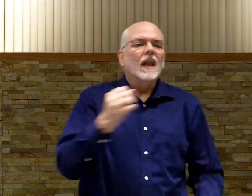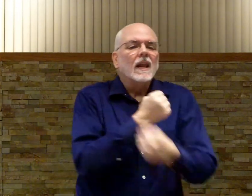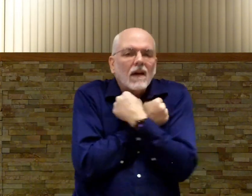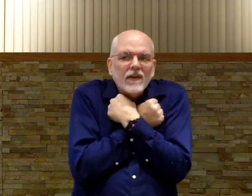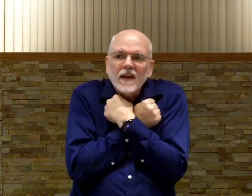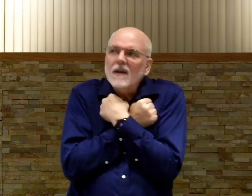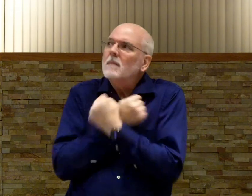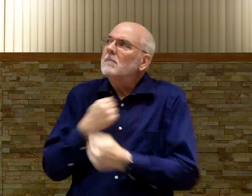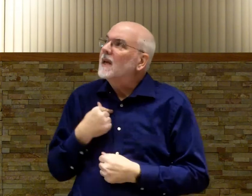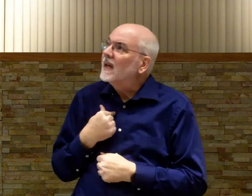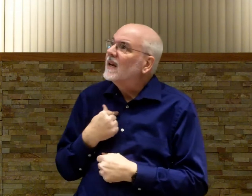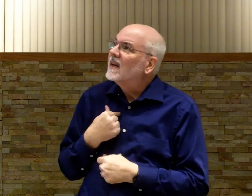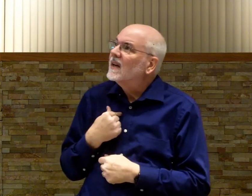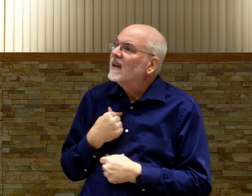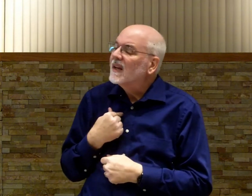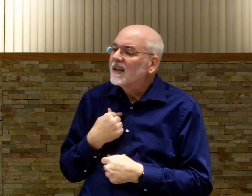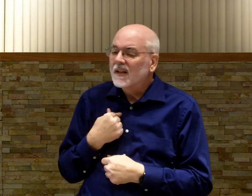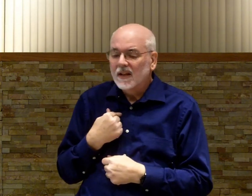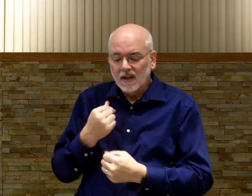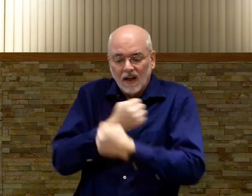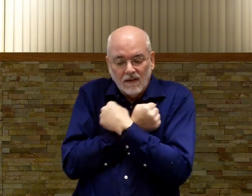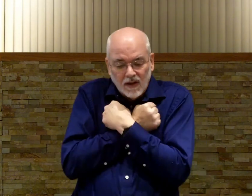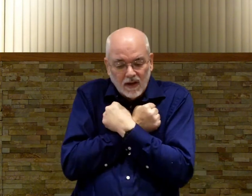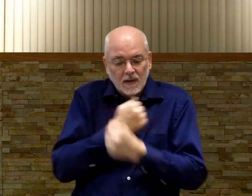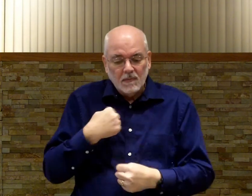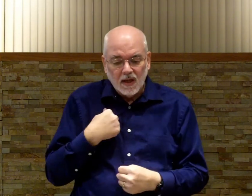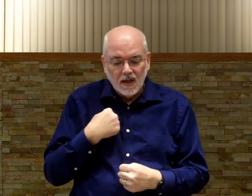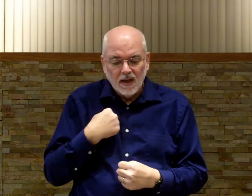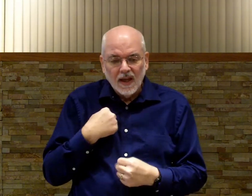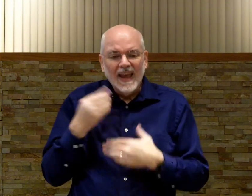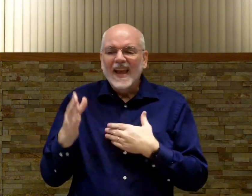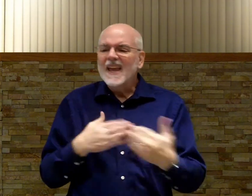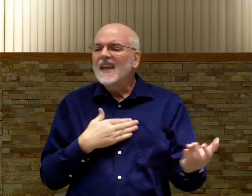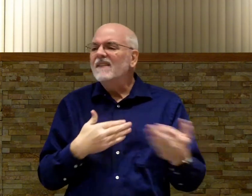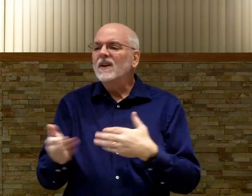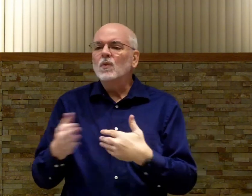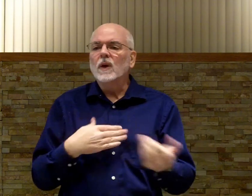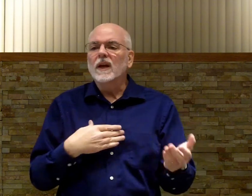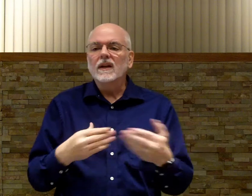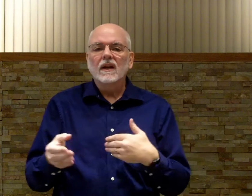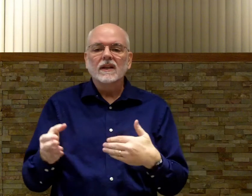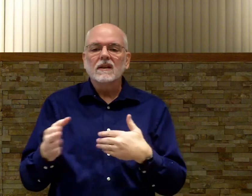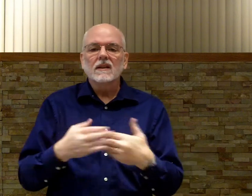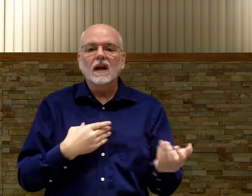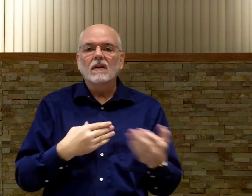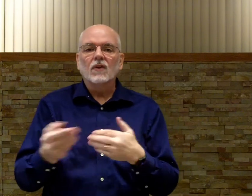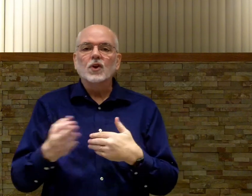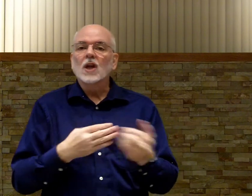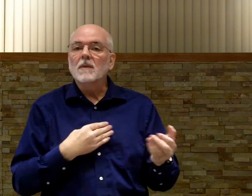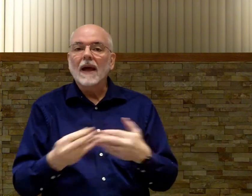Loving me. Loving me. Even when. This is a sign for doesn't